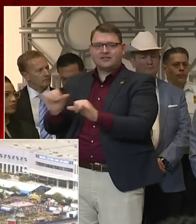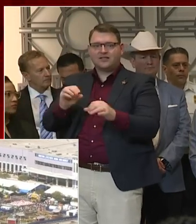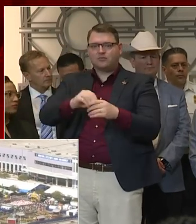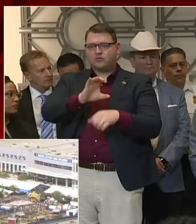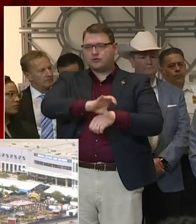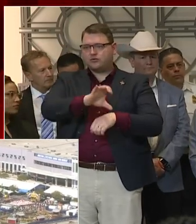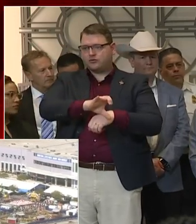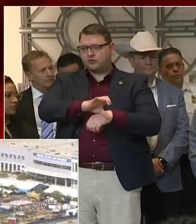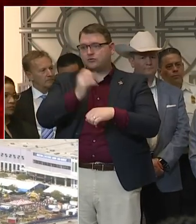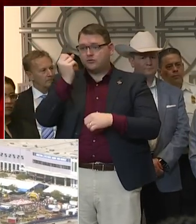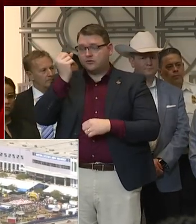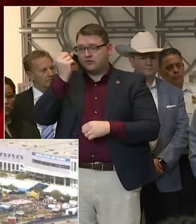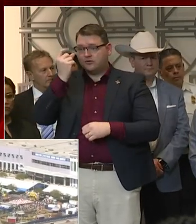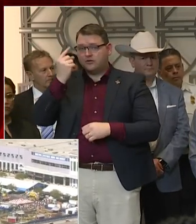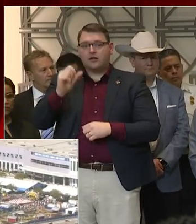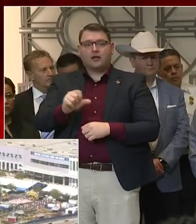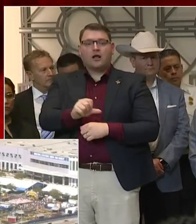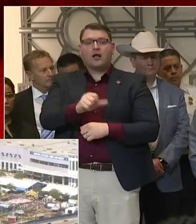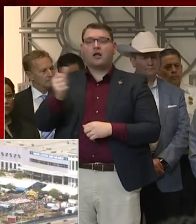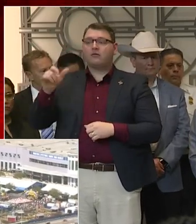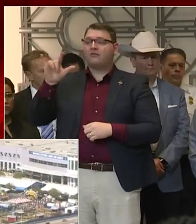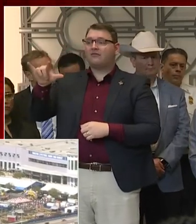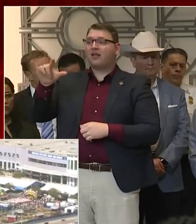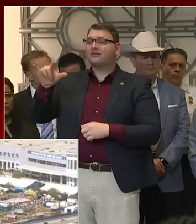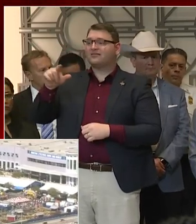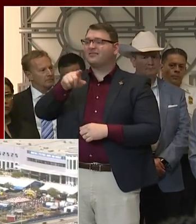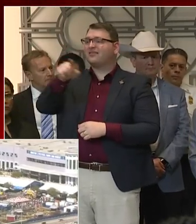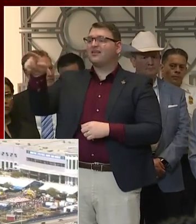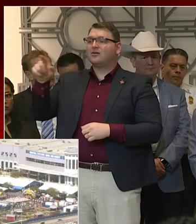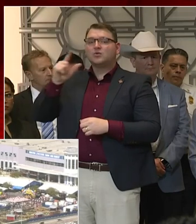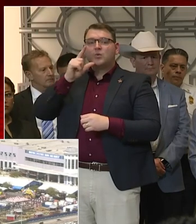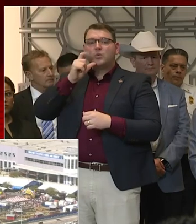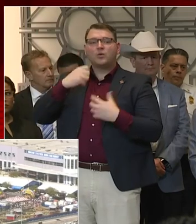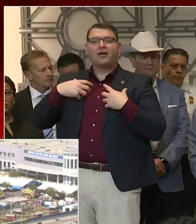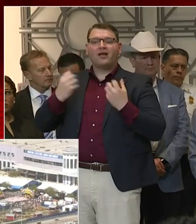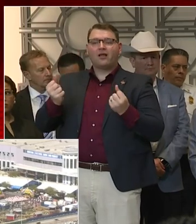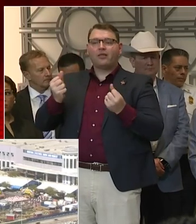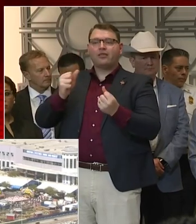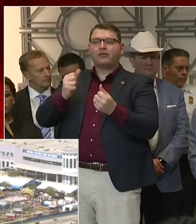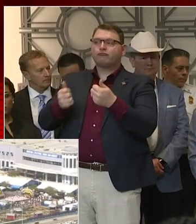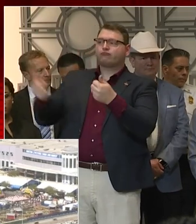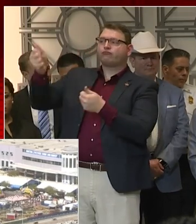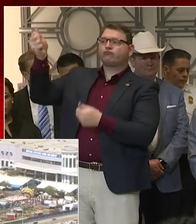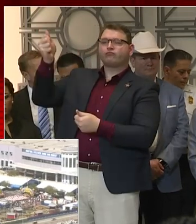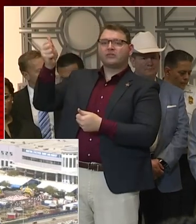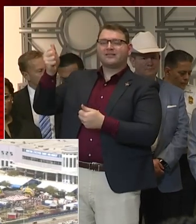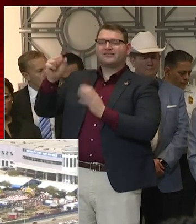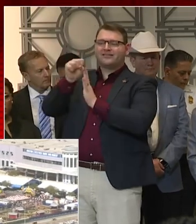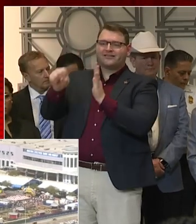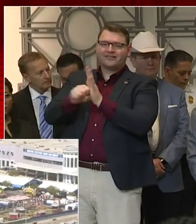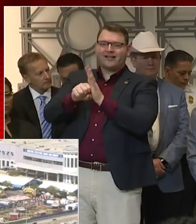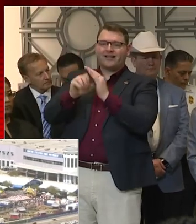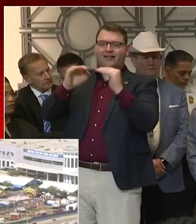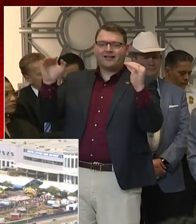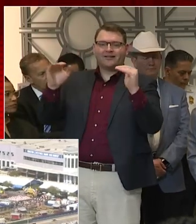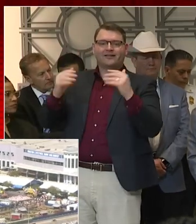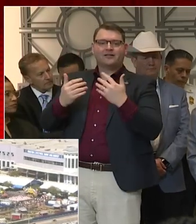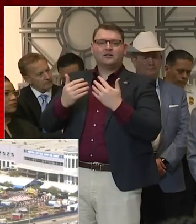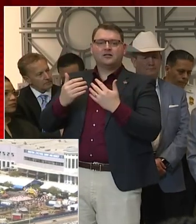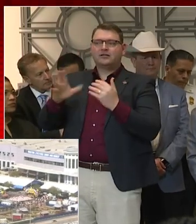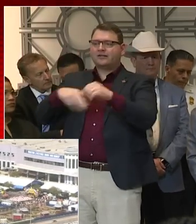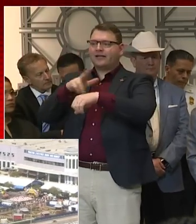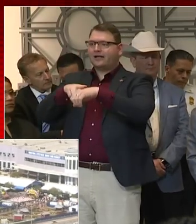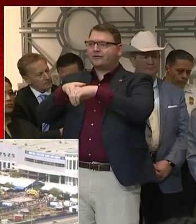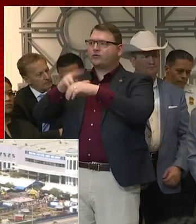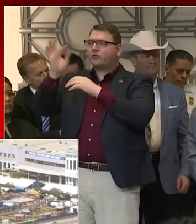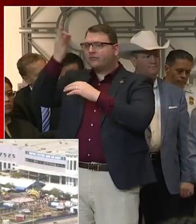flights, the health authorities all spoke. And at the state level, the national level, the city or the